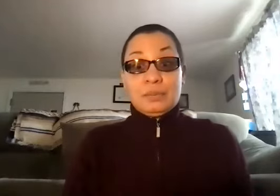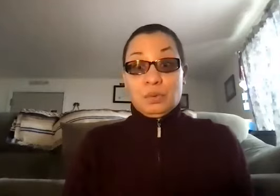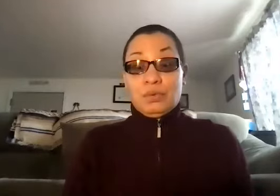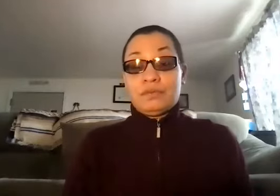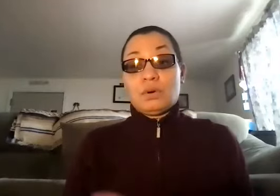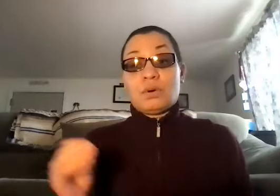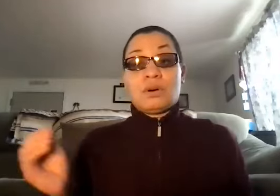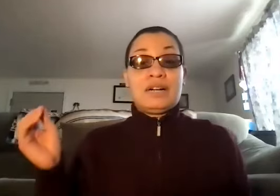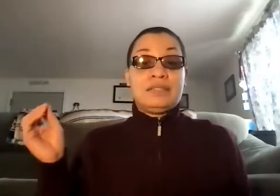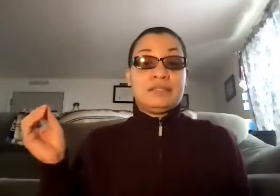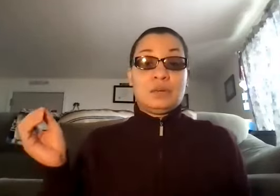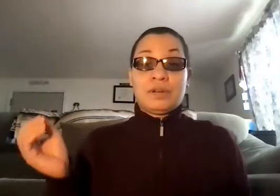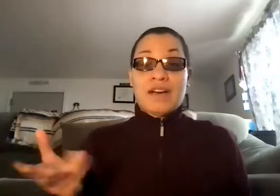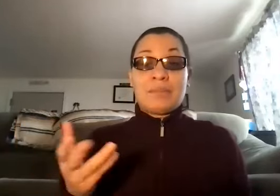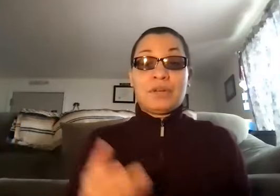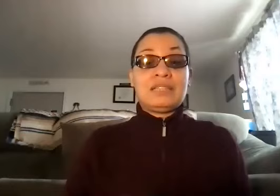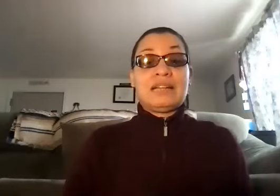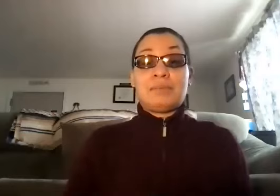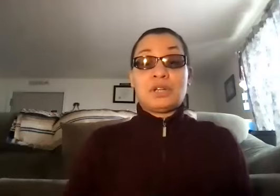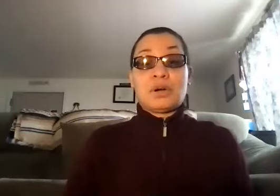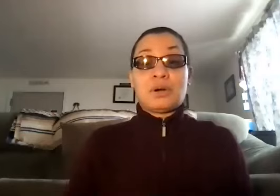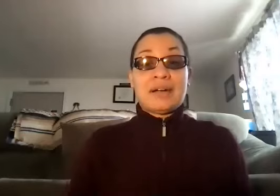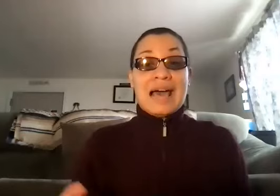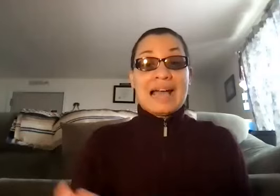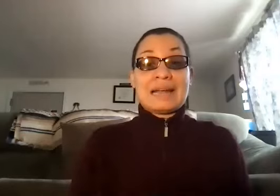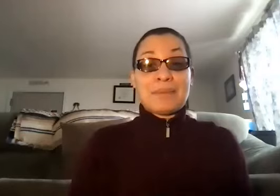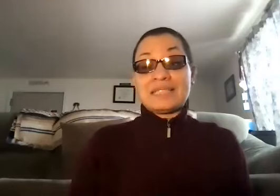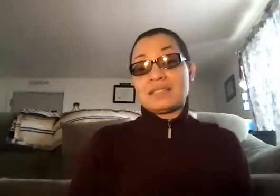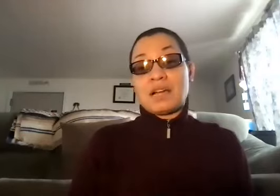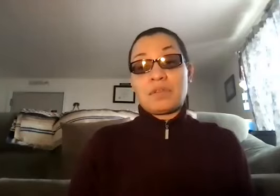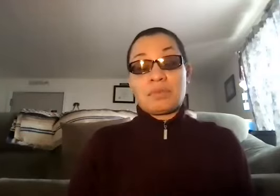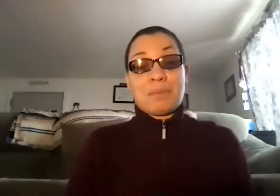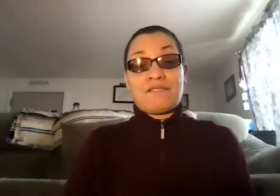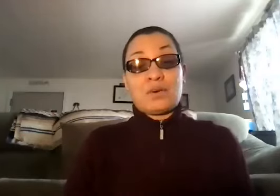move, or it will vibrate to let me know I got a message coming through my phone.